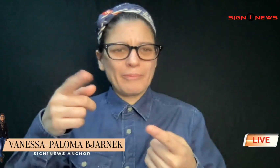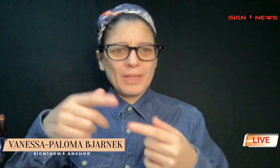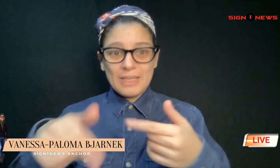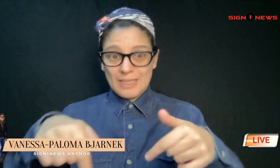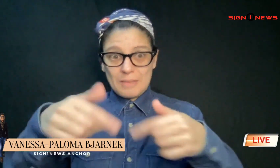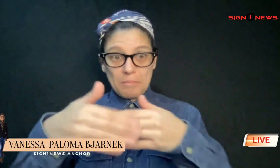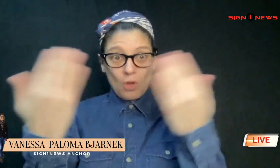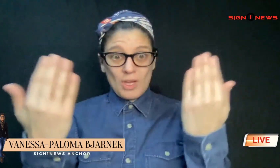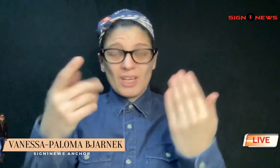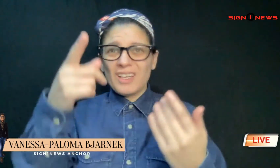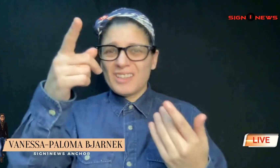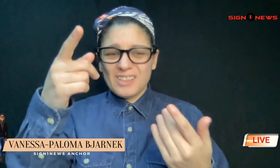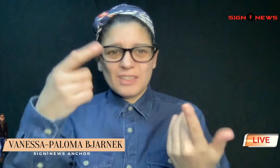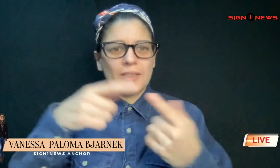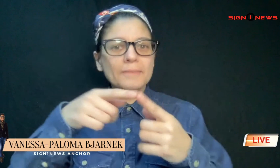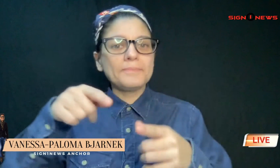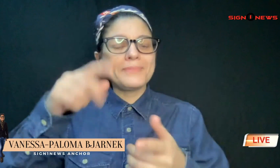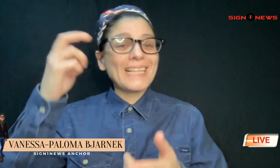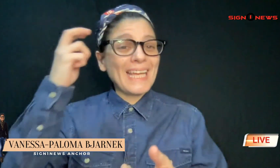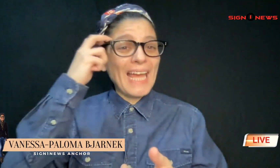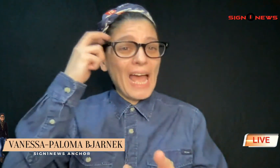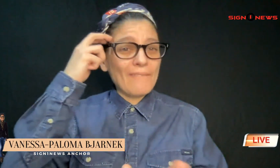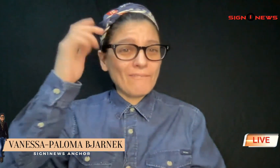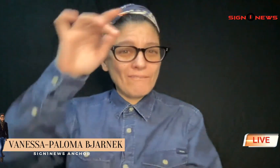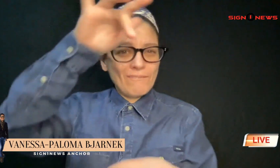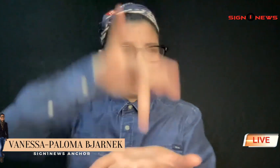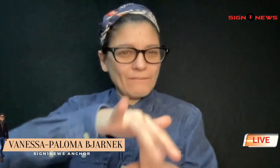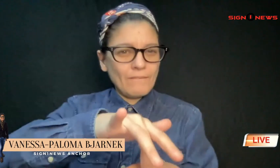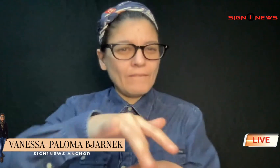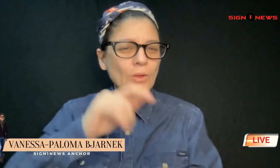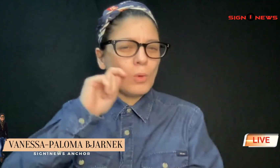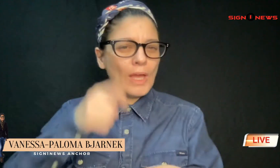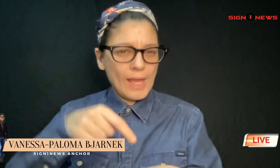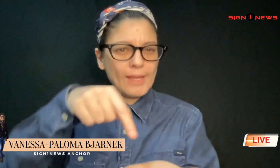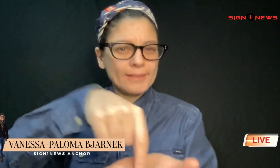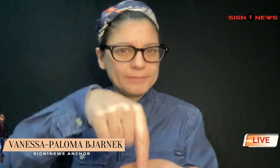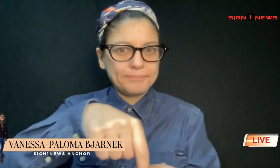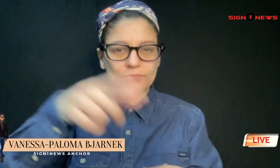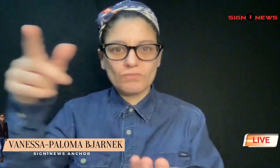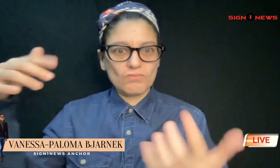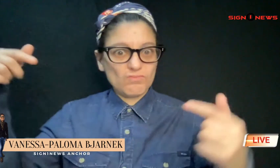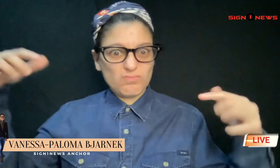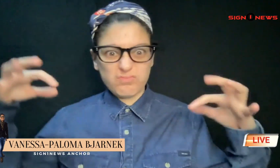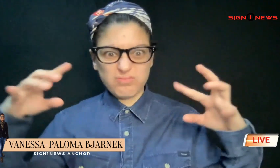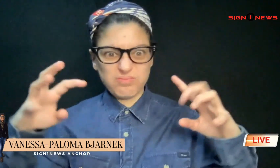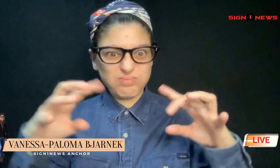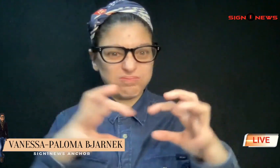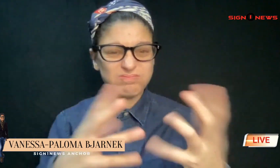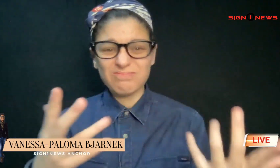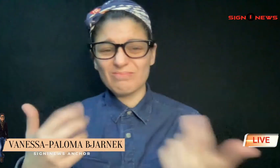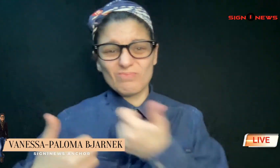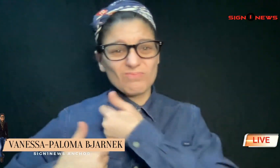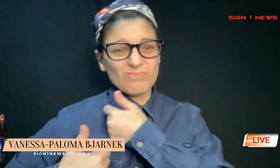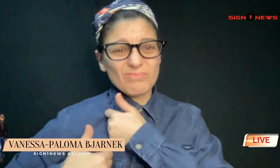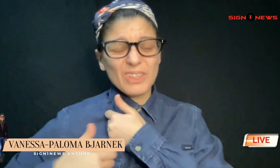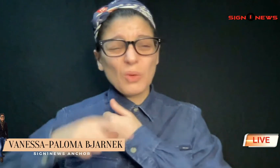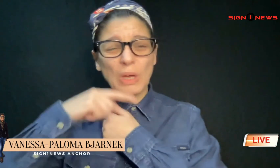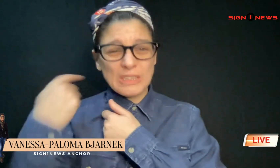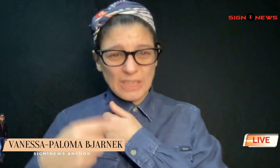right now everyone is taking a wait-and-see attitude in the city of Kiev